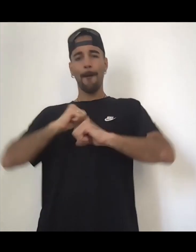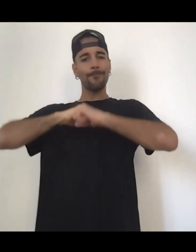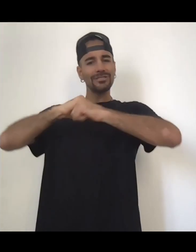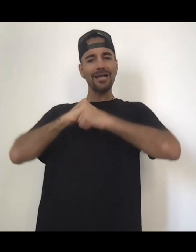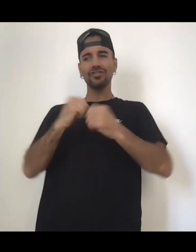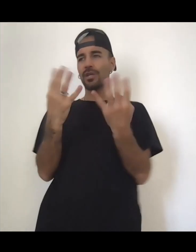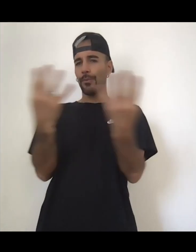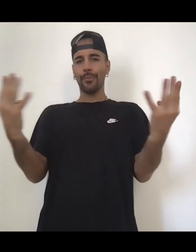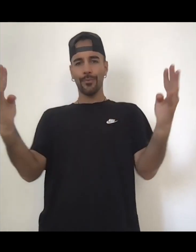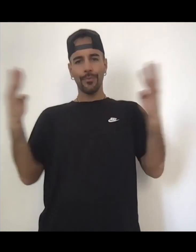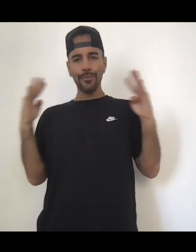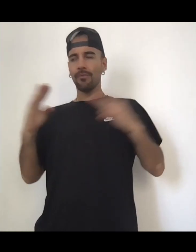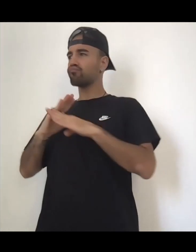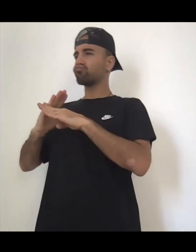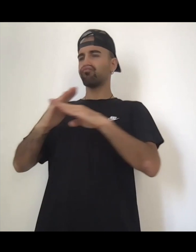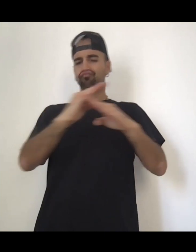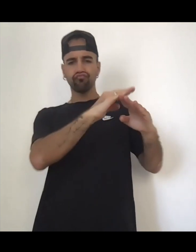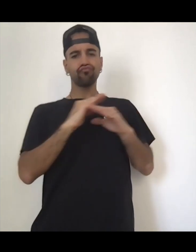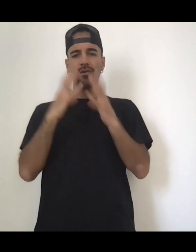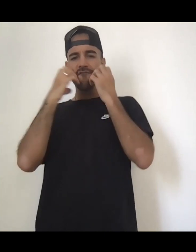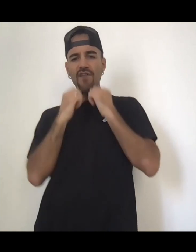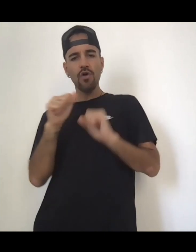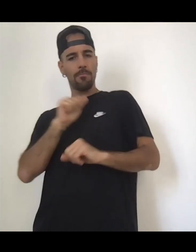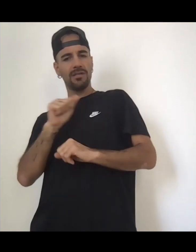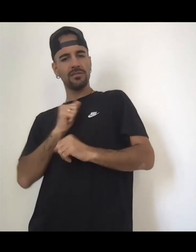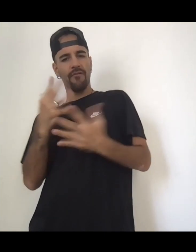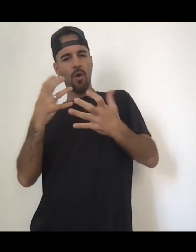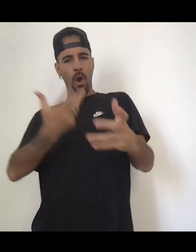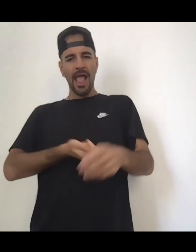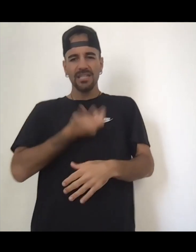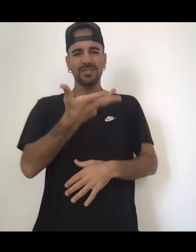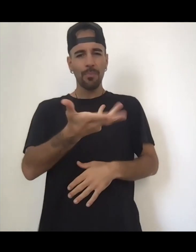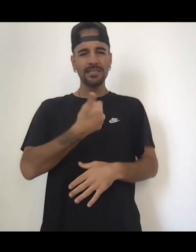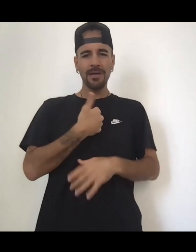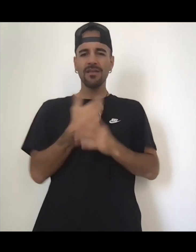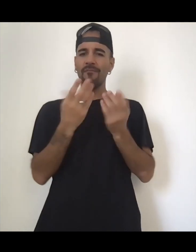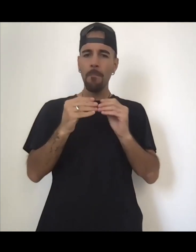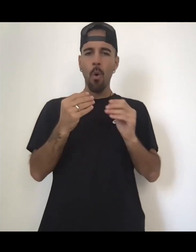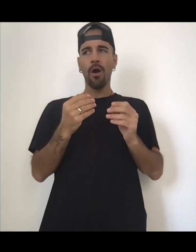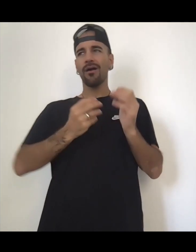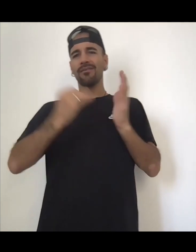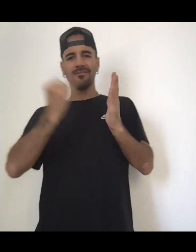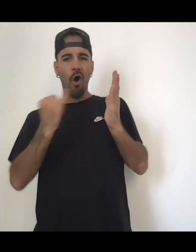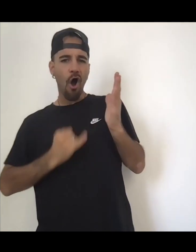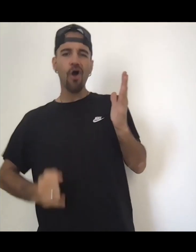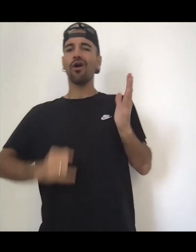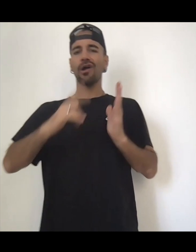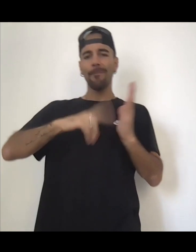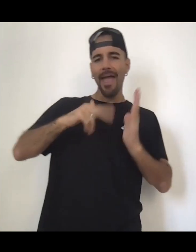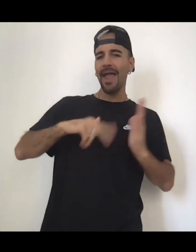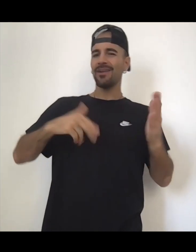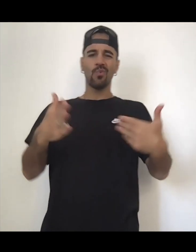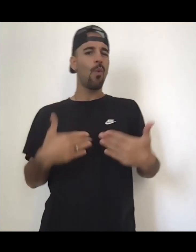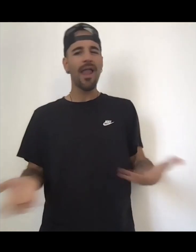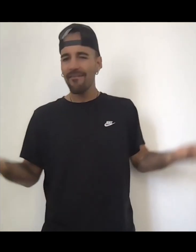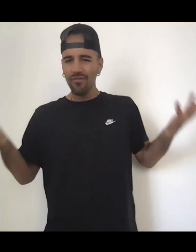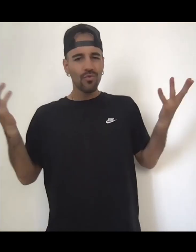some people might be feeling really called to express themselves artistically and that's great and I